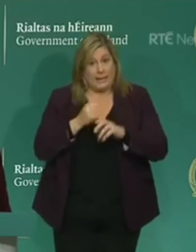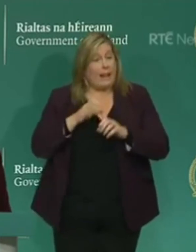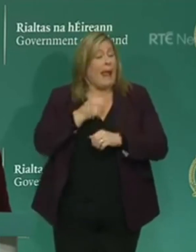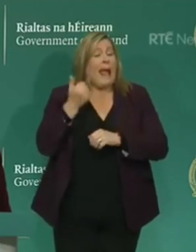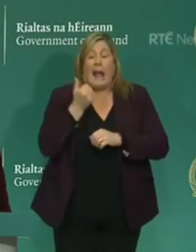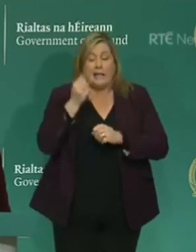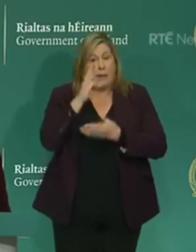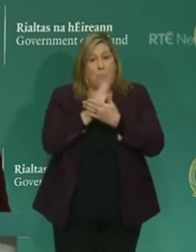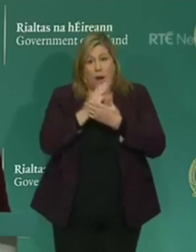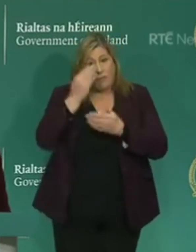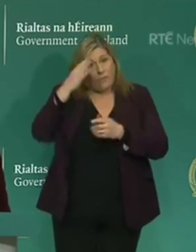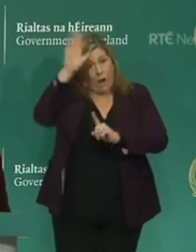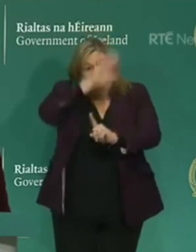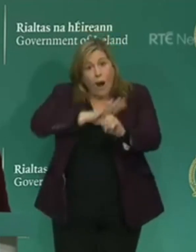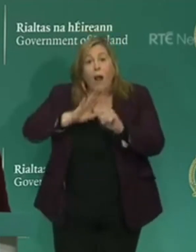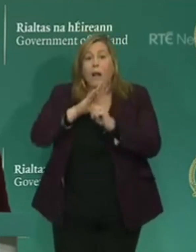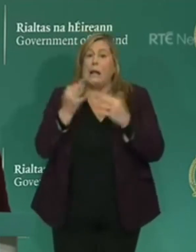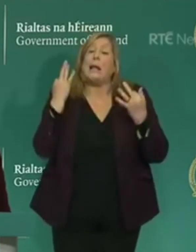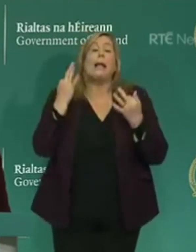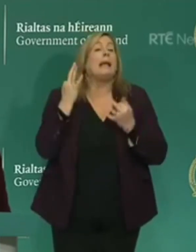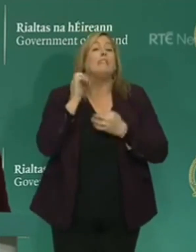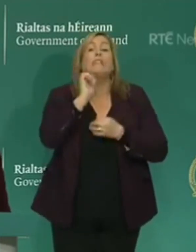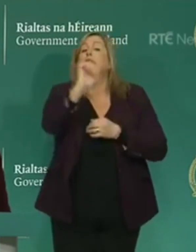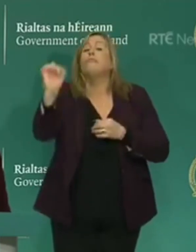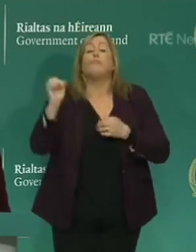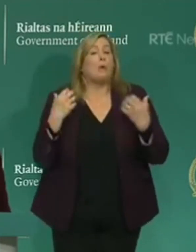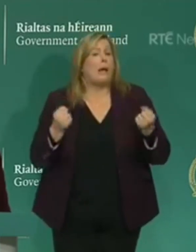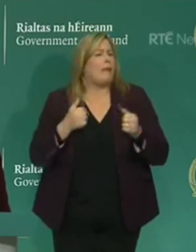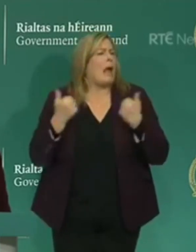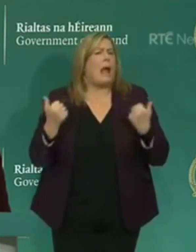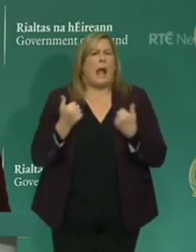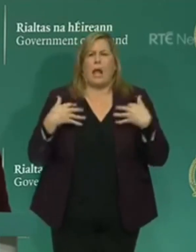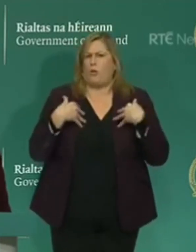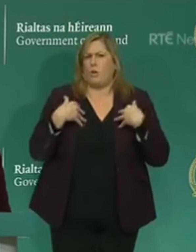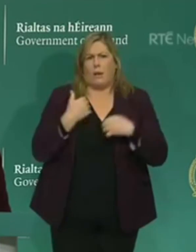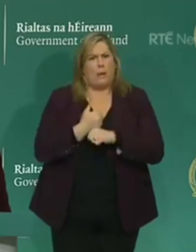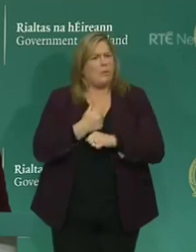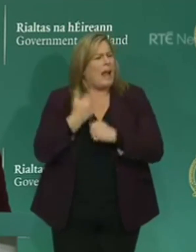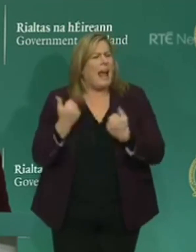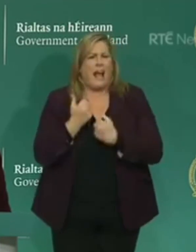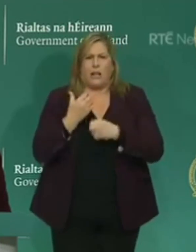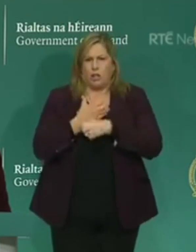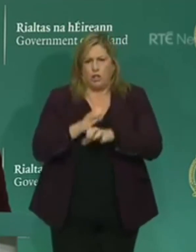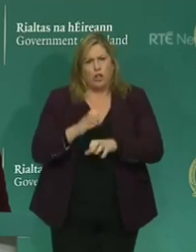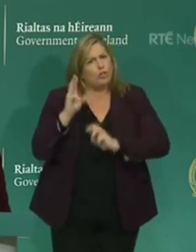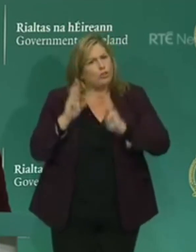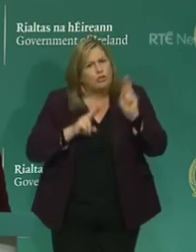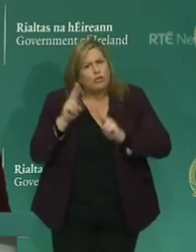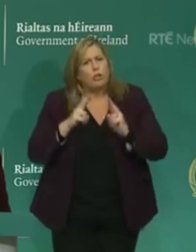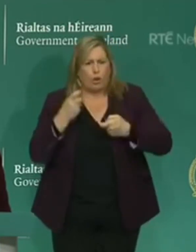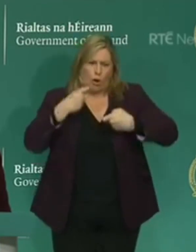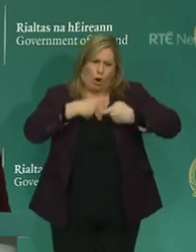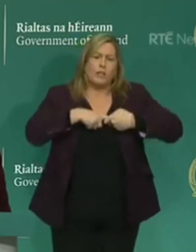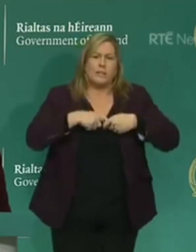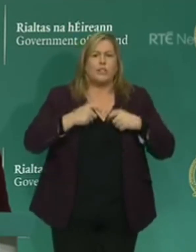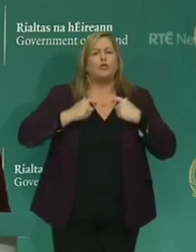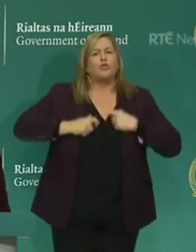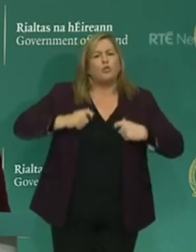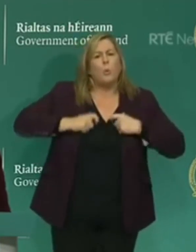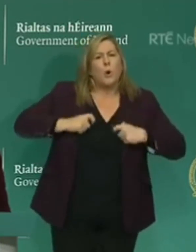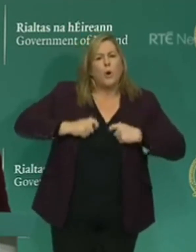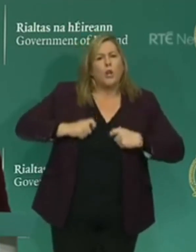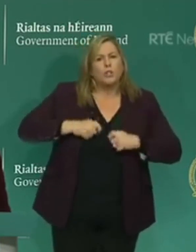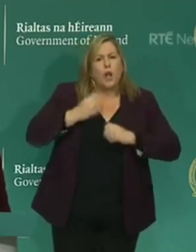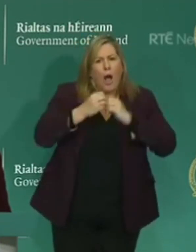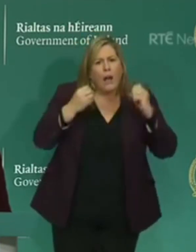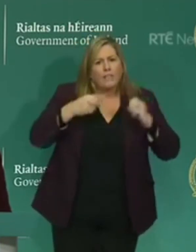ask anyone with a concern about the wellbeing or safety of a child during this time to contact the local duty social work office where the child